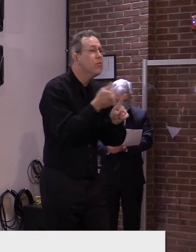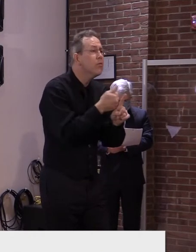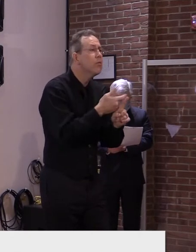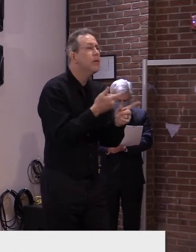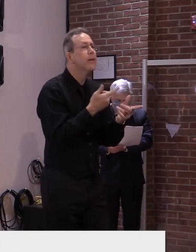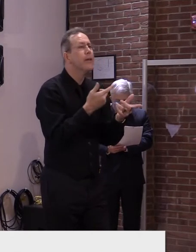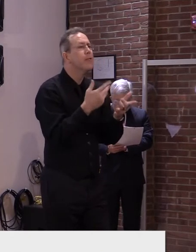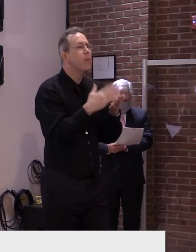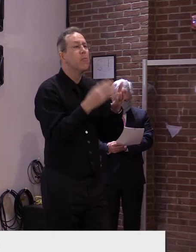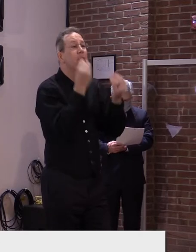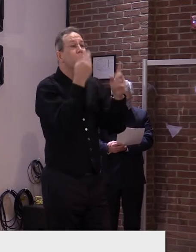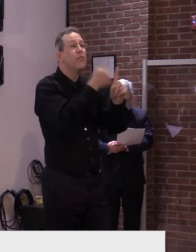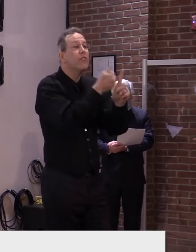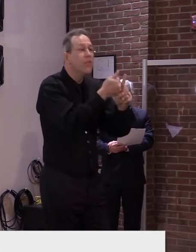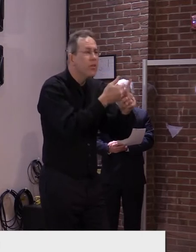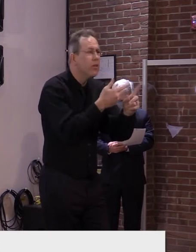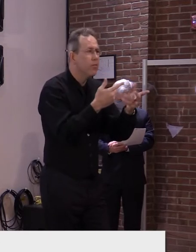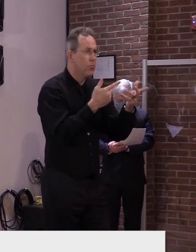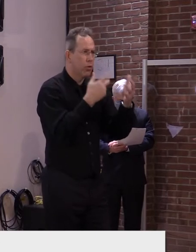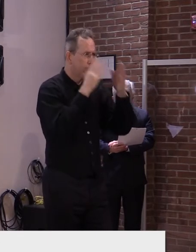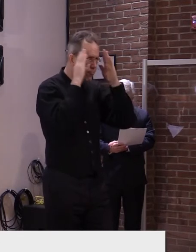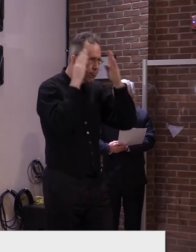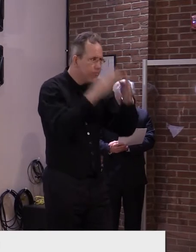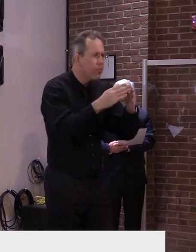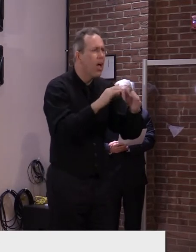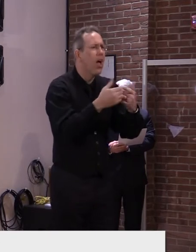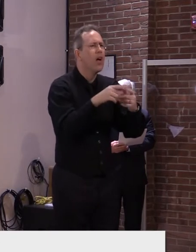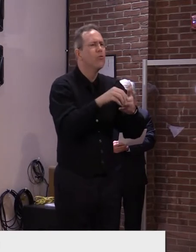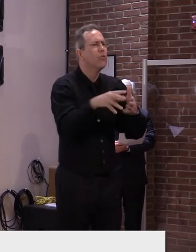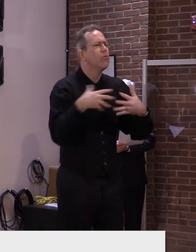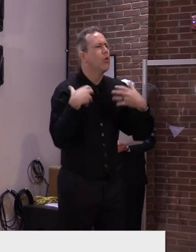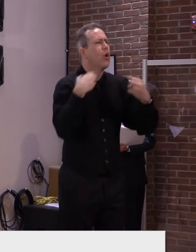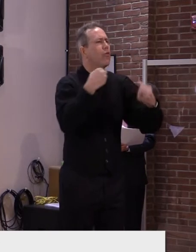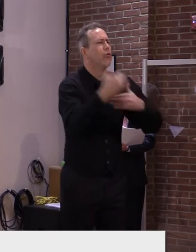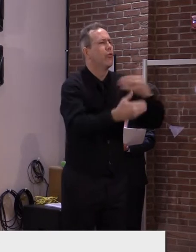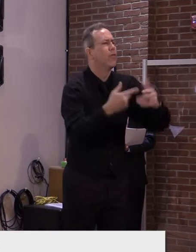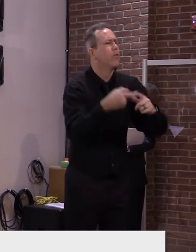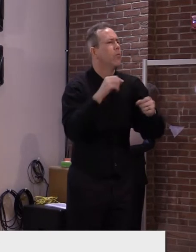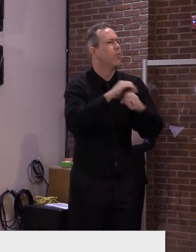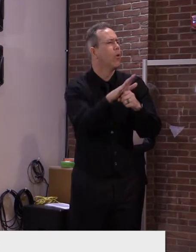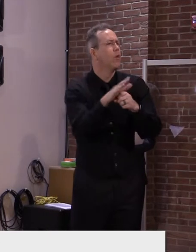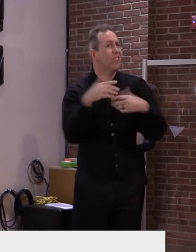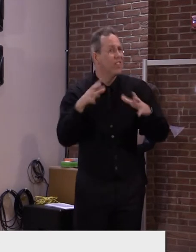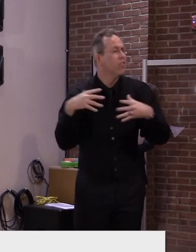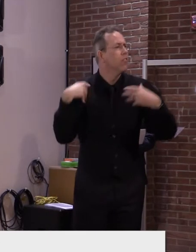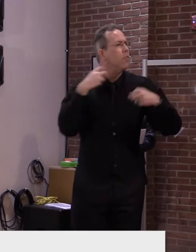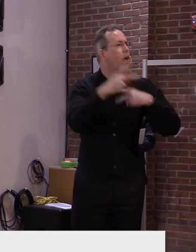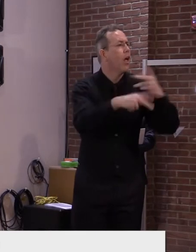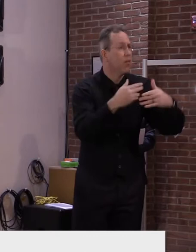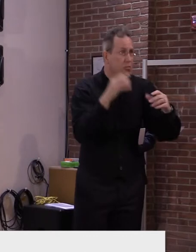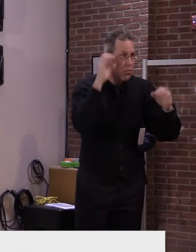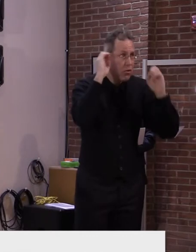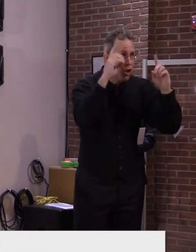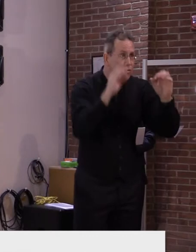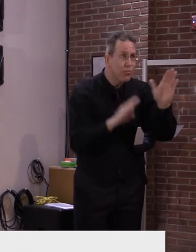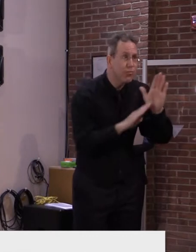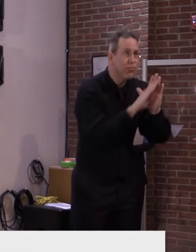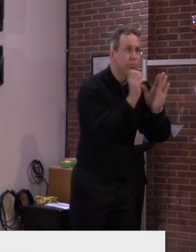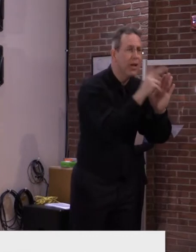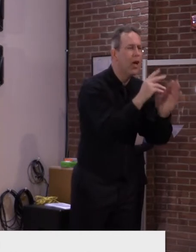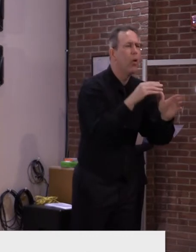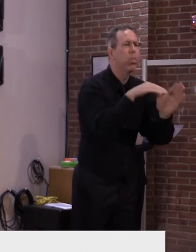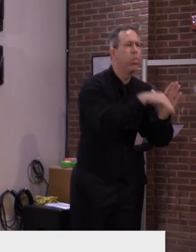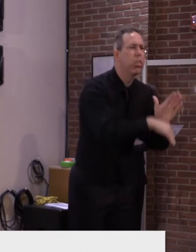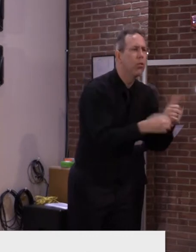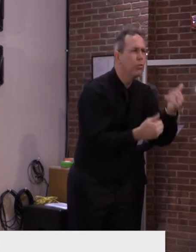targeting and focusing our work in the recovery phase. On the other hand, our test, the SBAC, and not every state gives the same